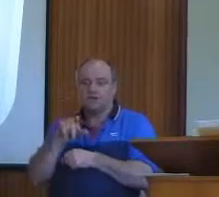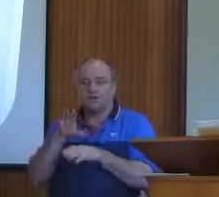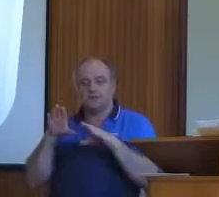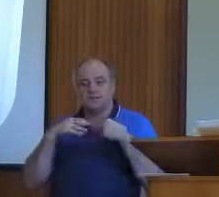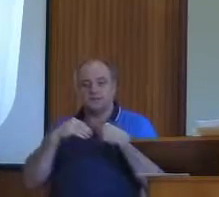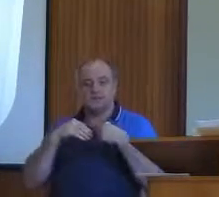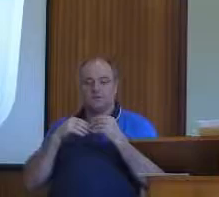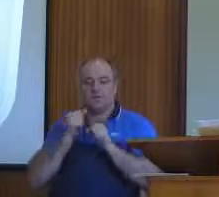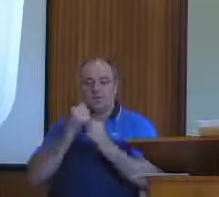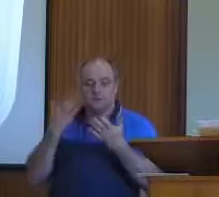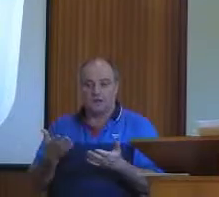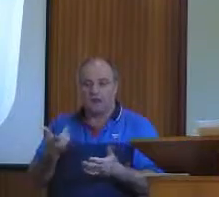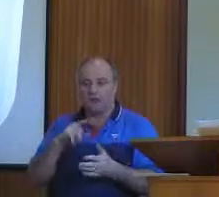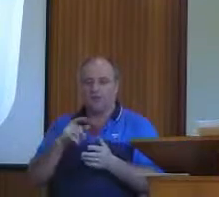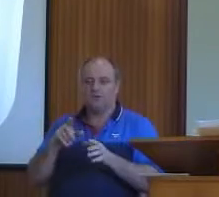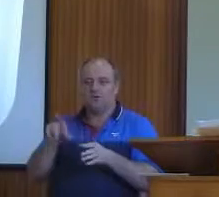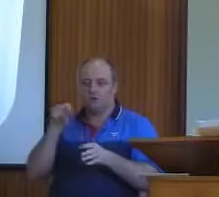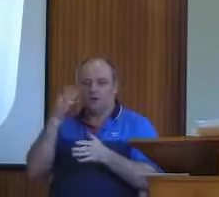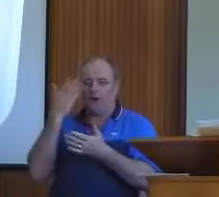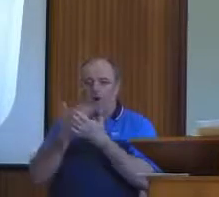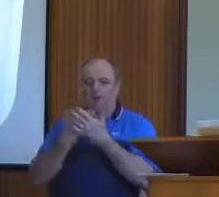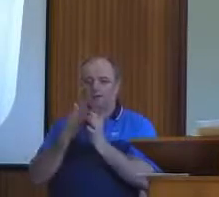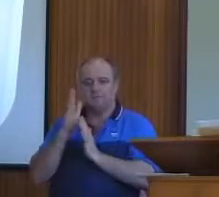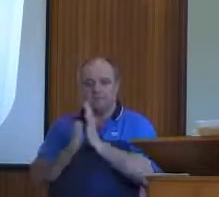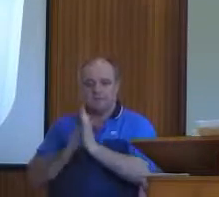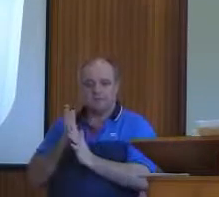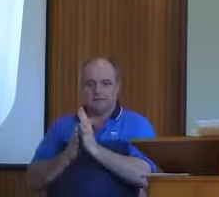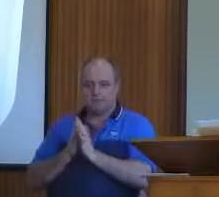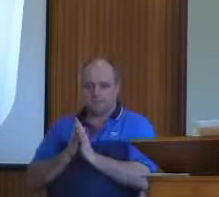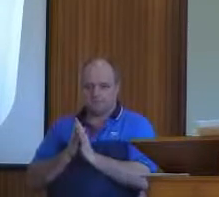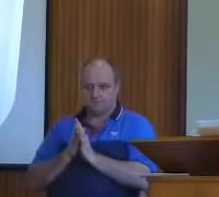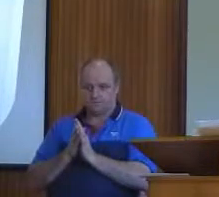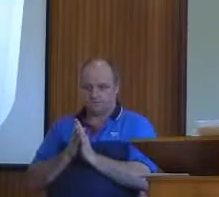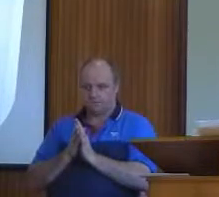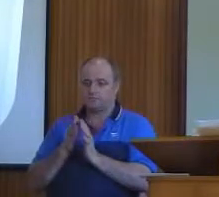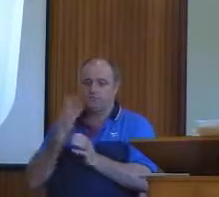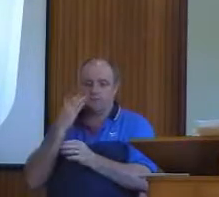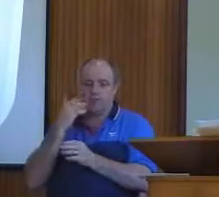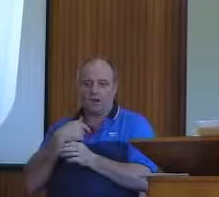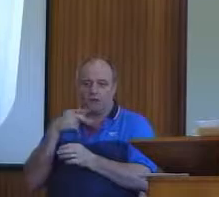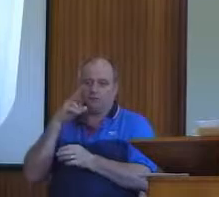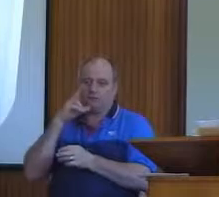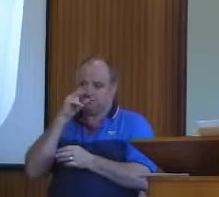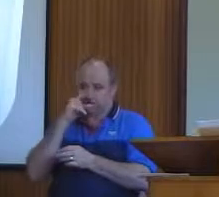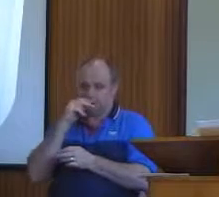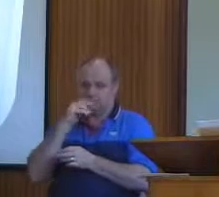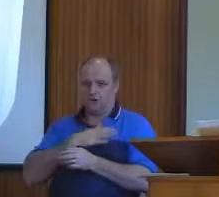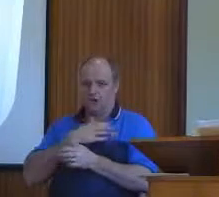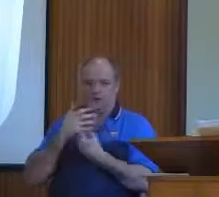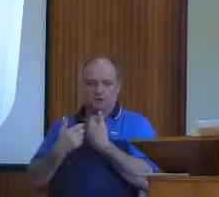church doors. They were great sports people. Sunday was the great sporting day or one of the great sporting days of the week